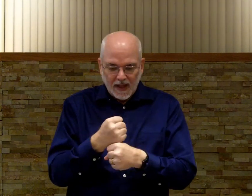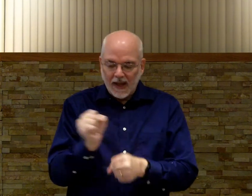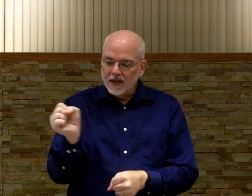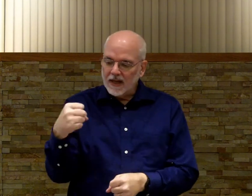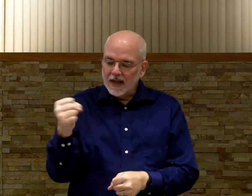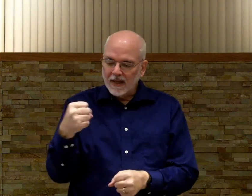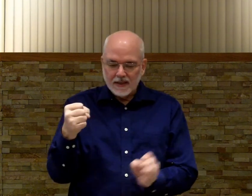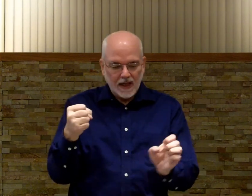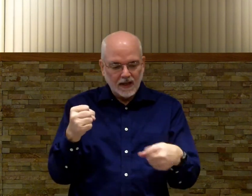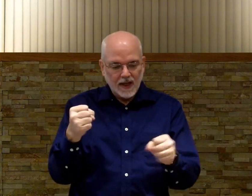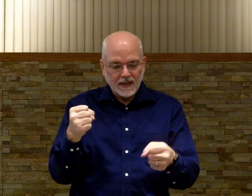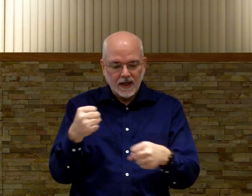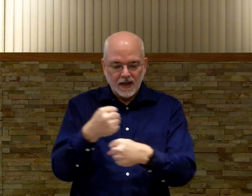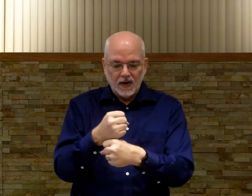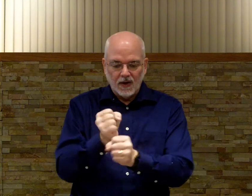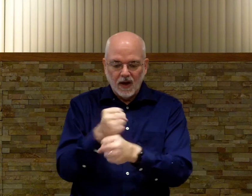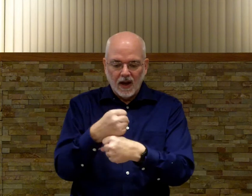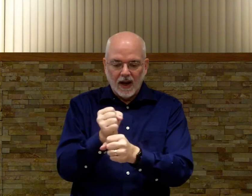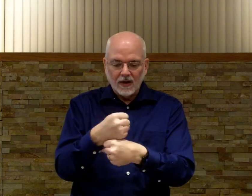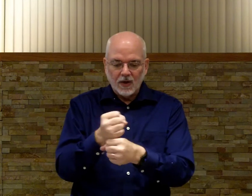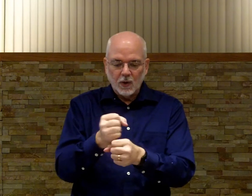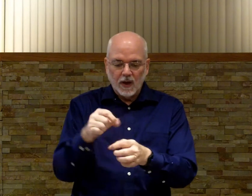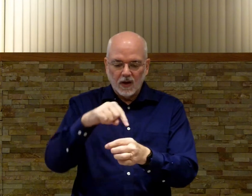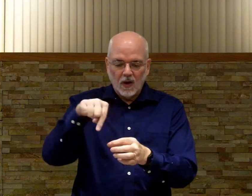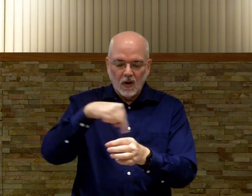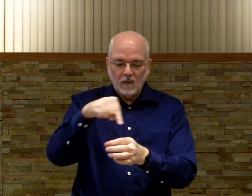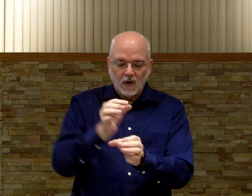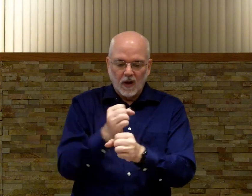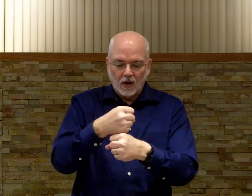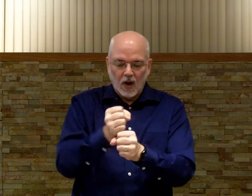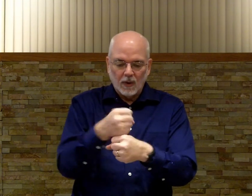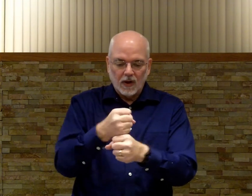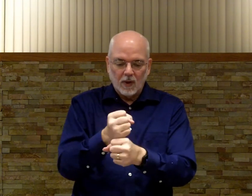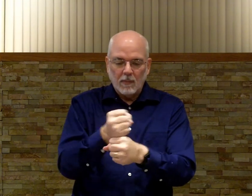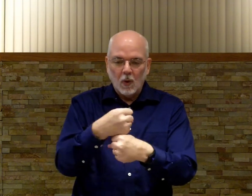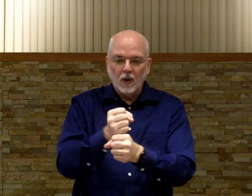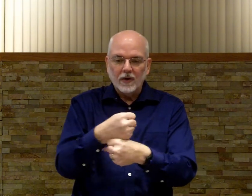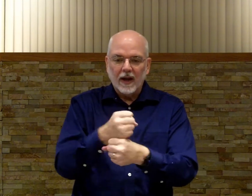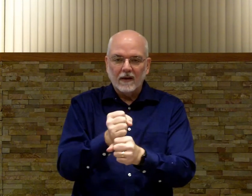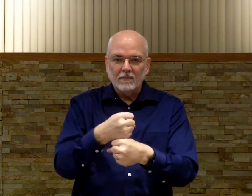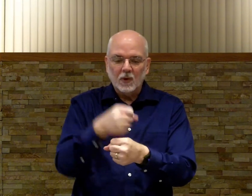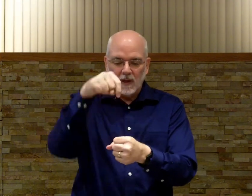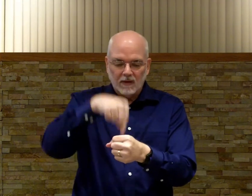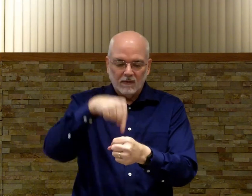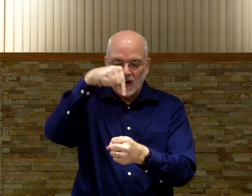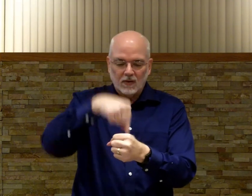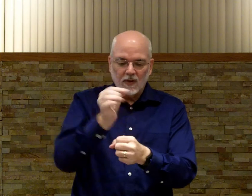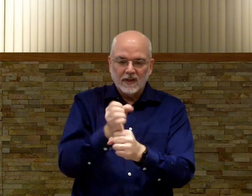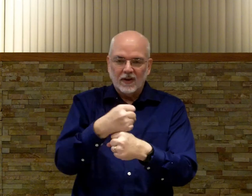And it's like a yes hand. Yes hand here. And you're doing it over a. With a pole in your hand. Between. Running through the center